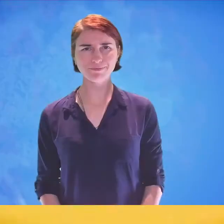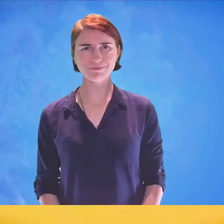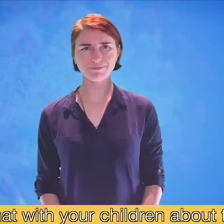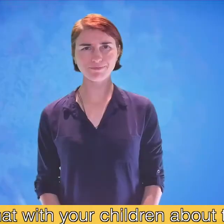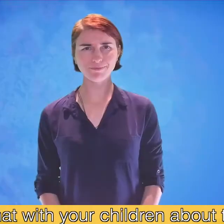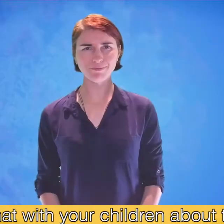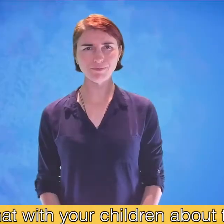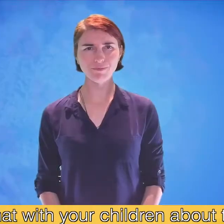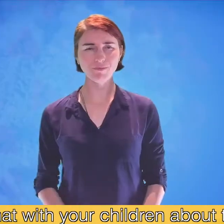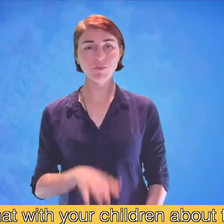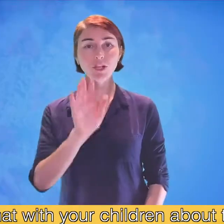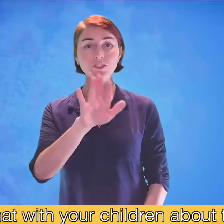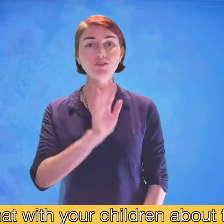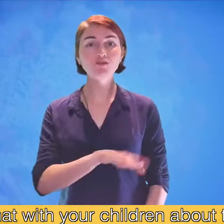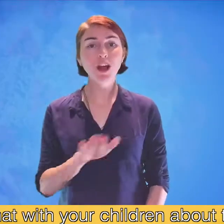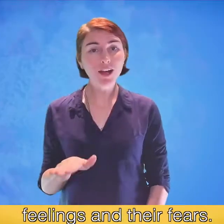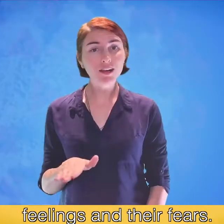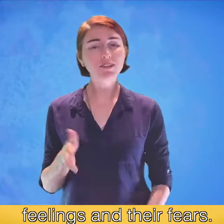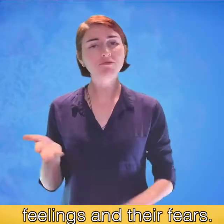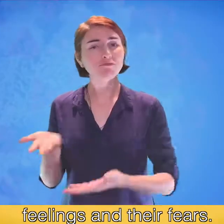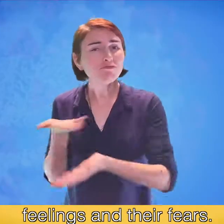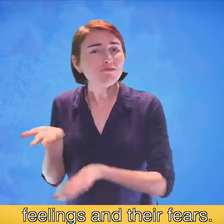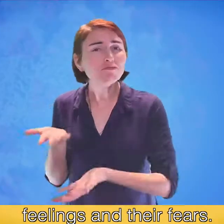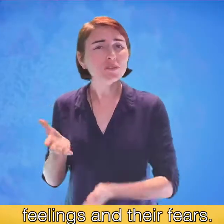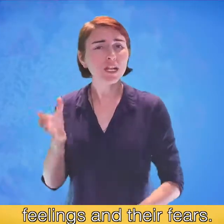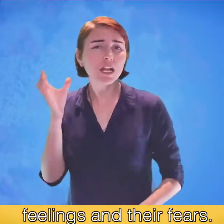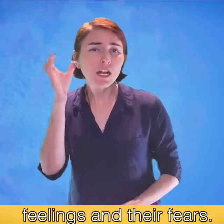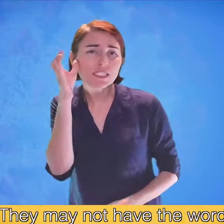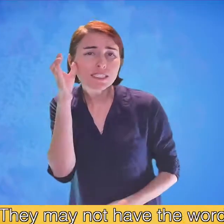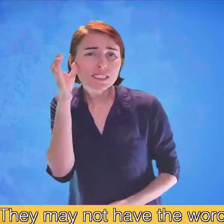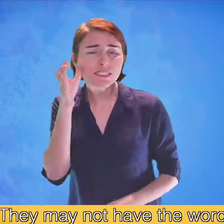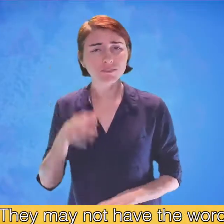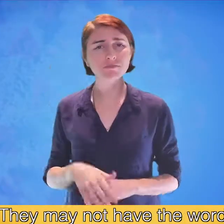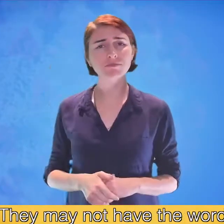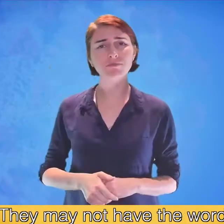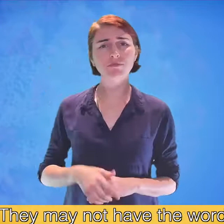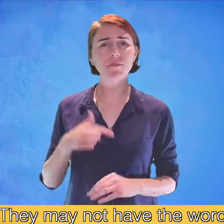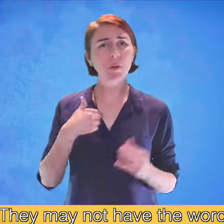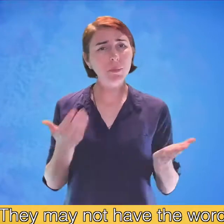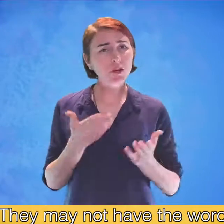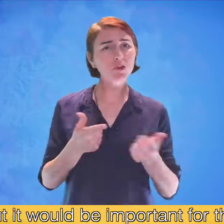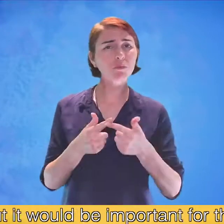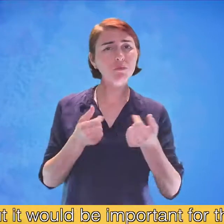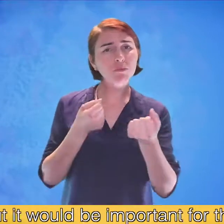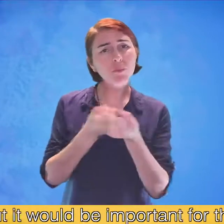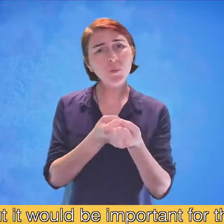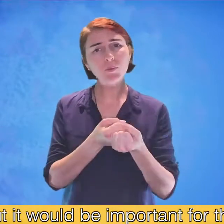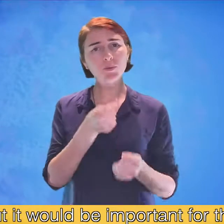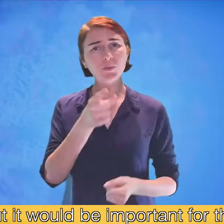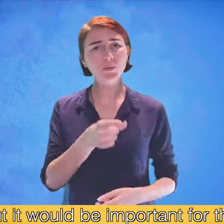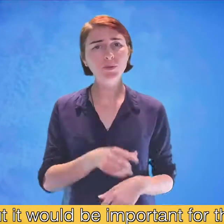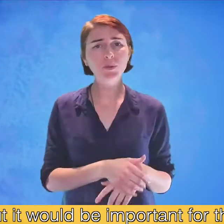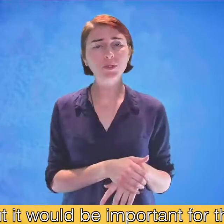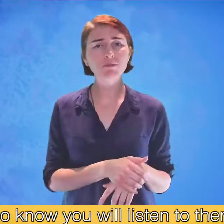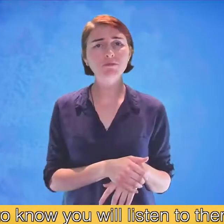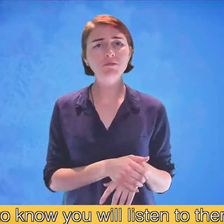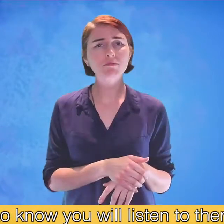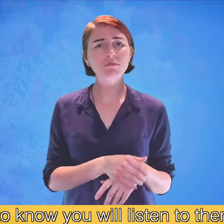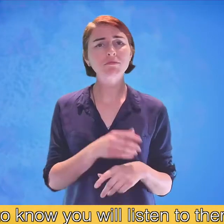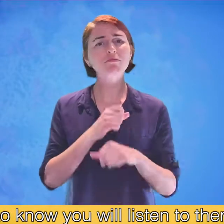Chat with your children about their feelings and their fears. They may not have the words, but it would be important for them to know you will listen